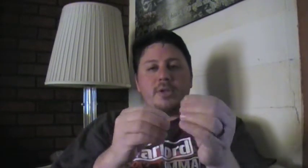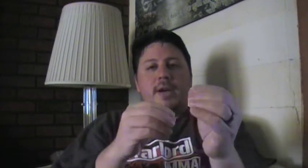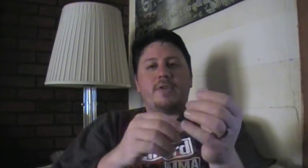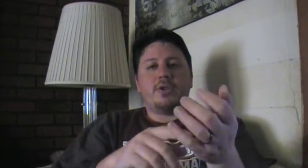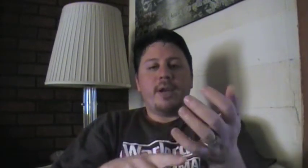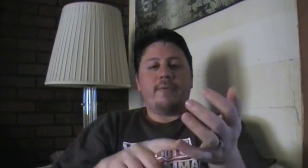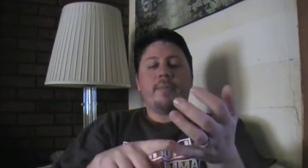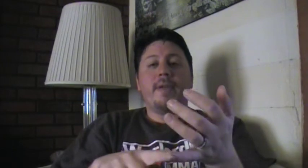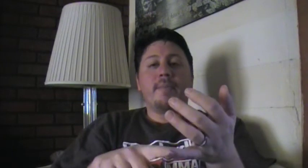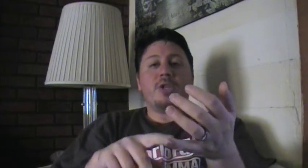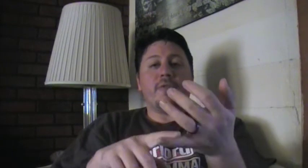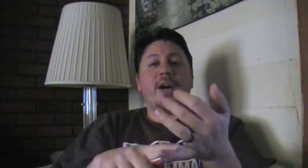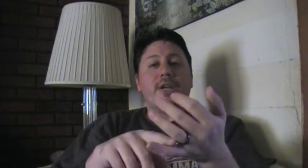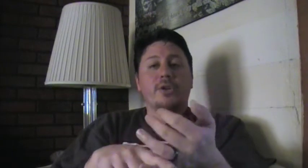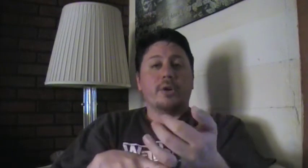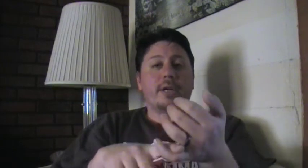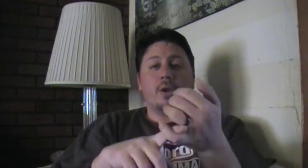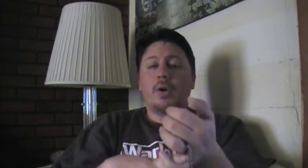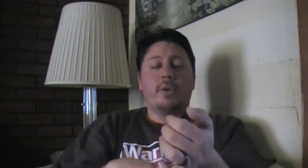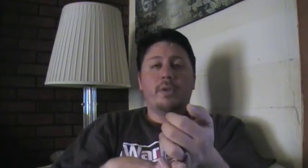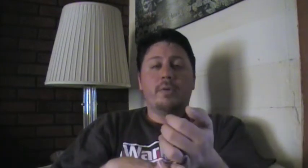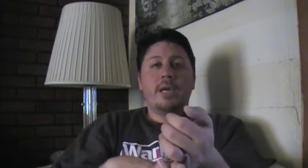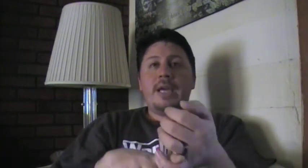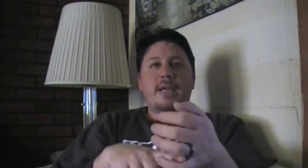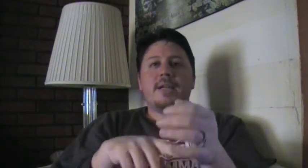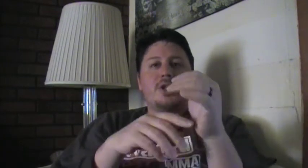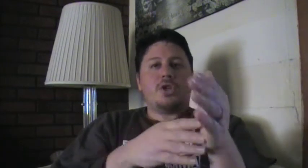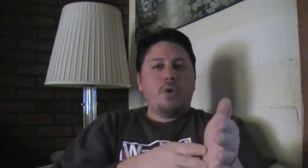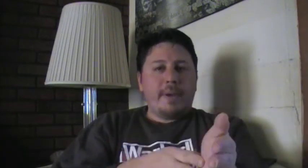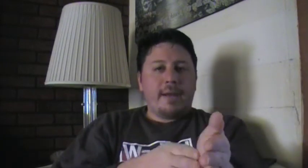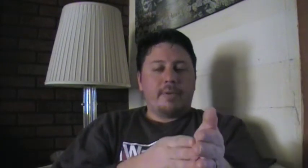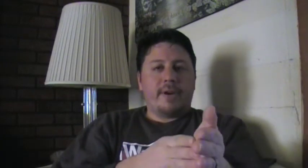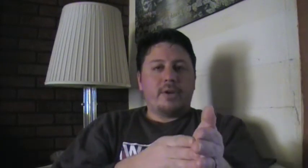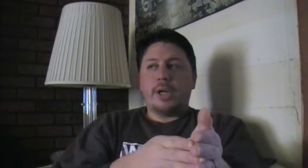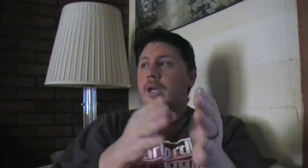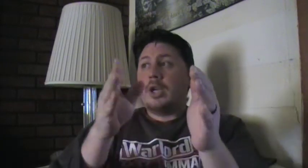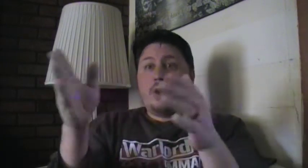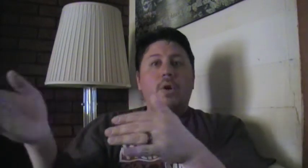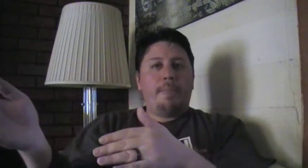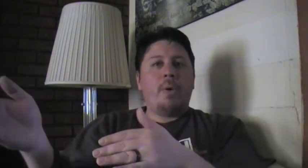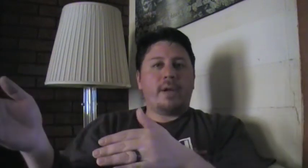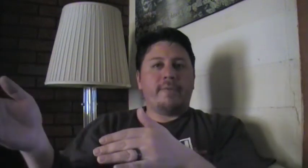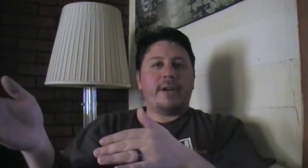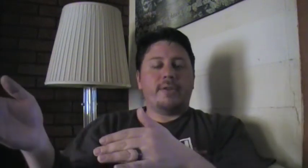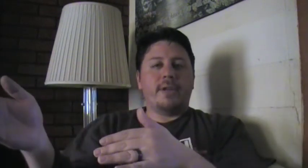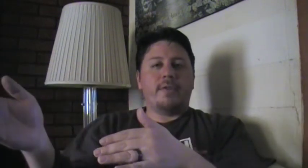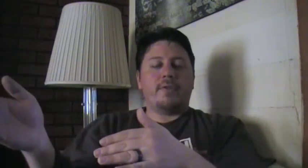you have to train for them to fight dirty along with you. It's not just you being able to fight dirty. Your opponent can fight dirty in the street.